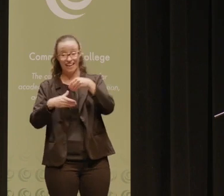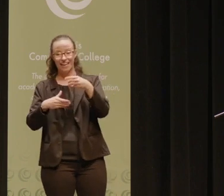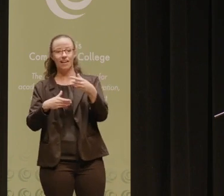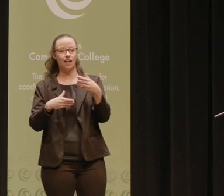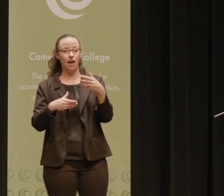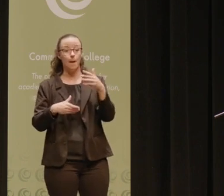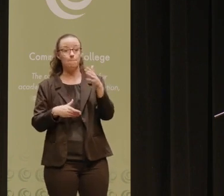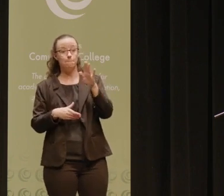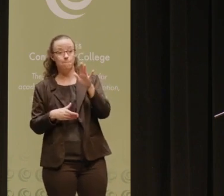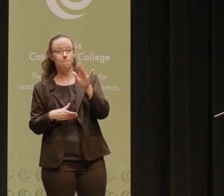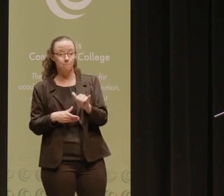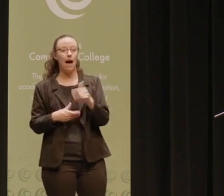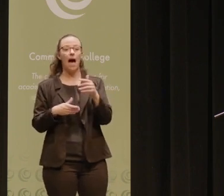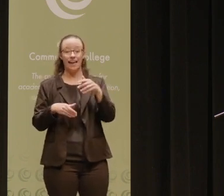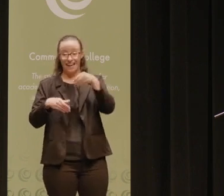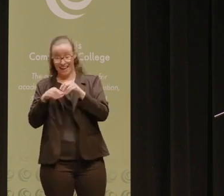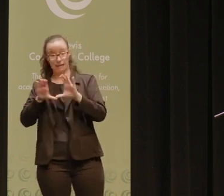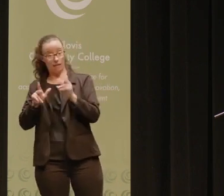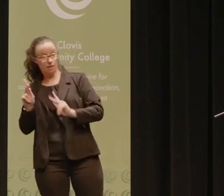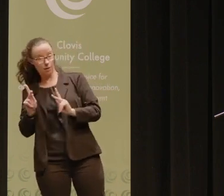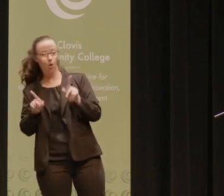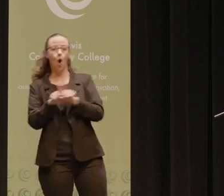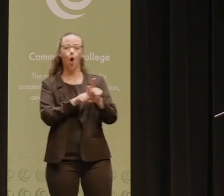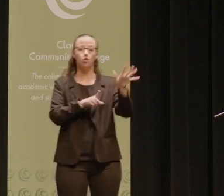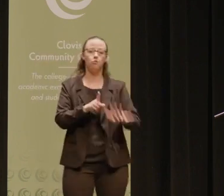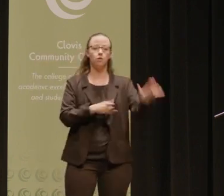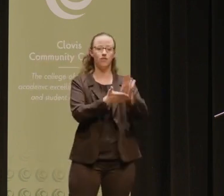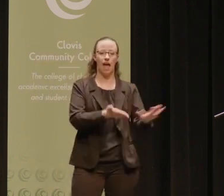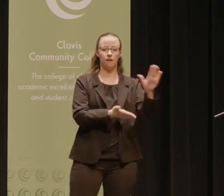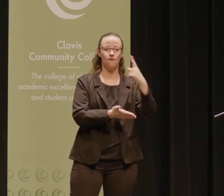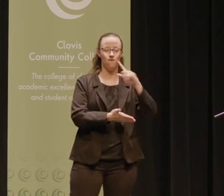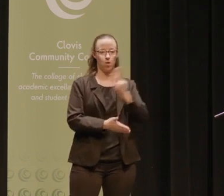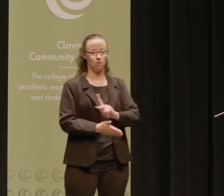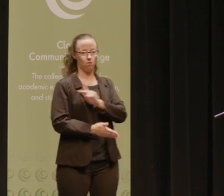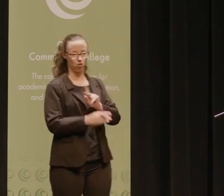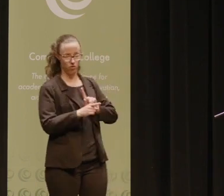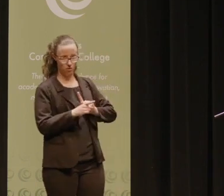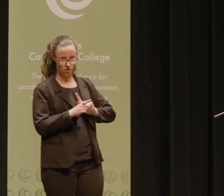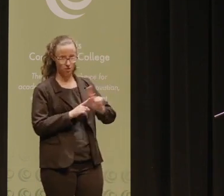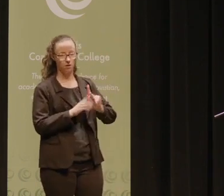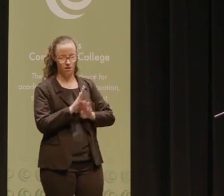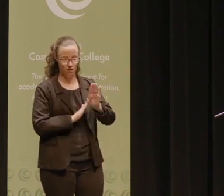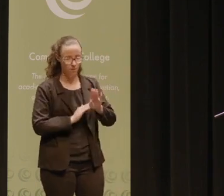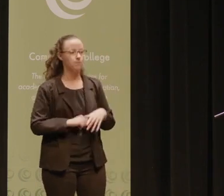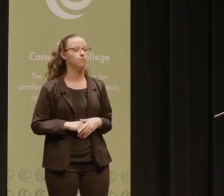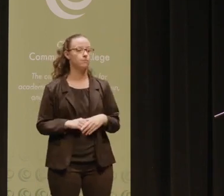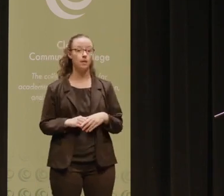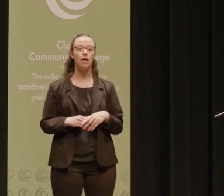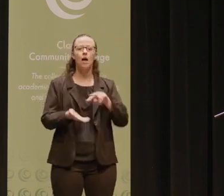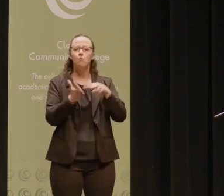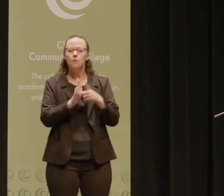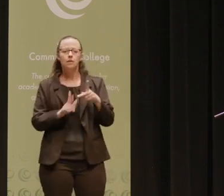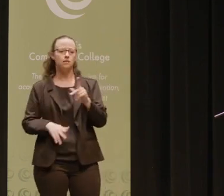class agents that foster academic and interpersonal development. Validating agents are faculty